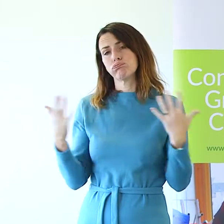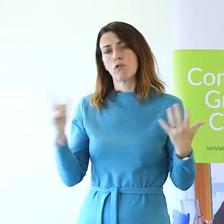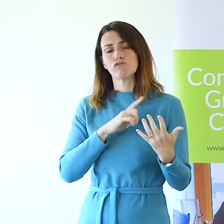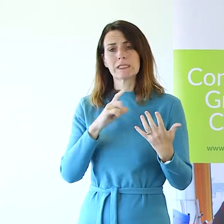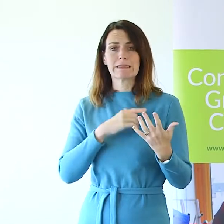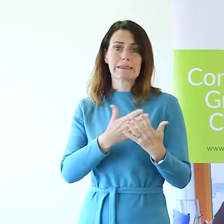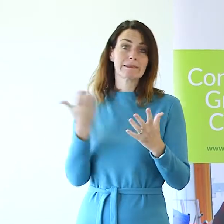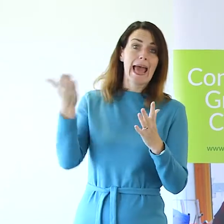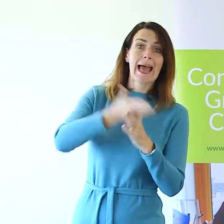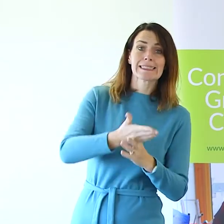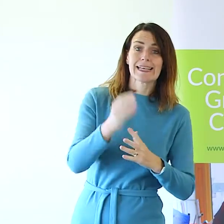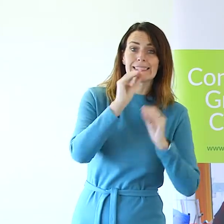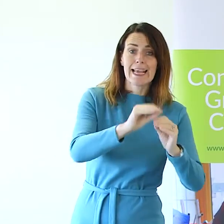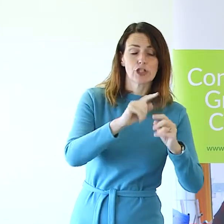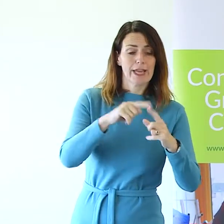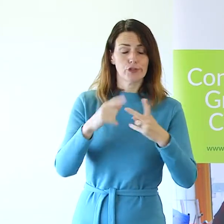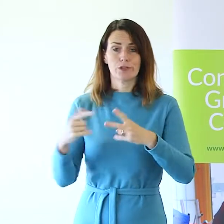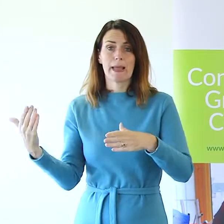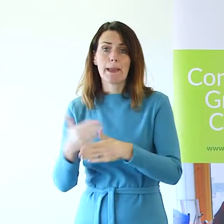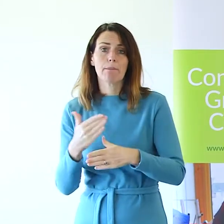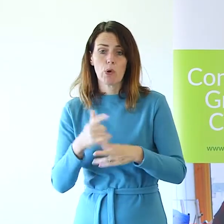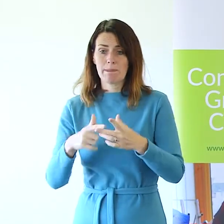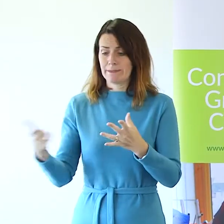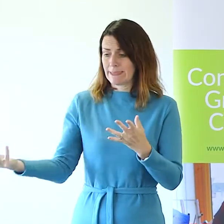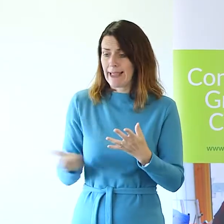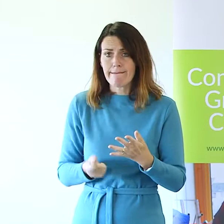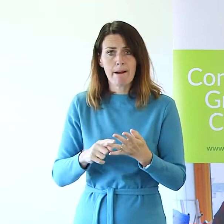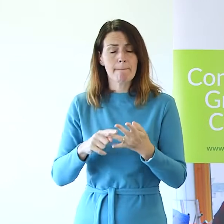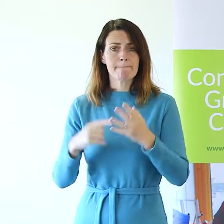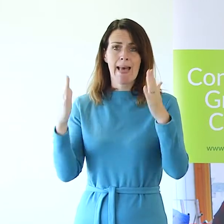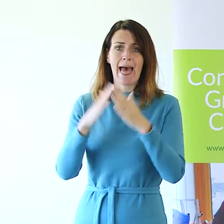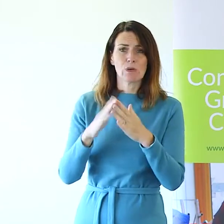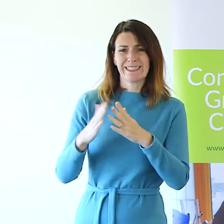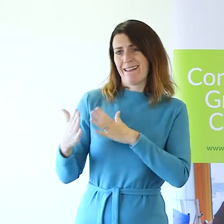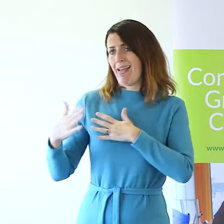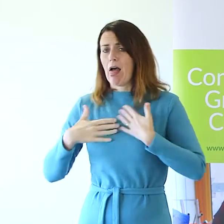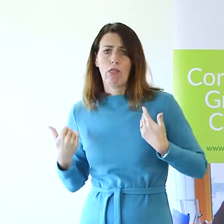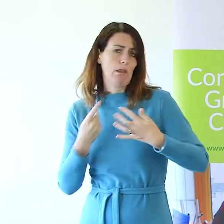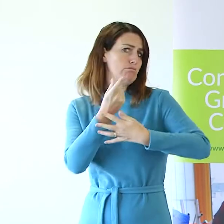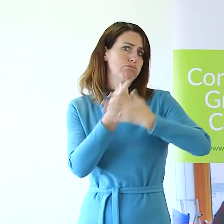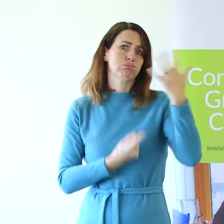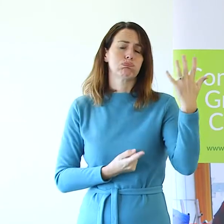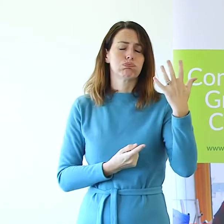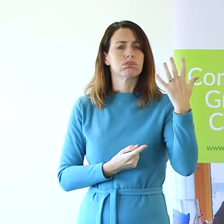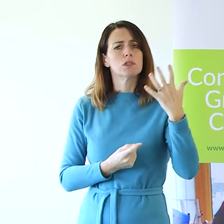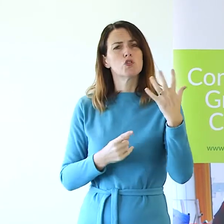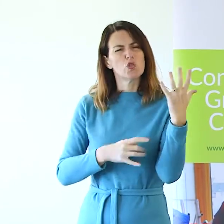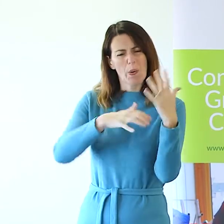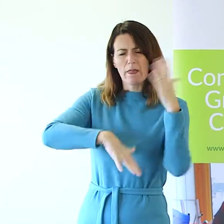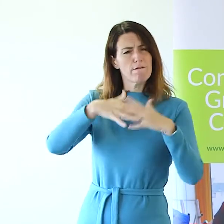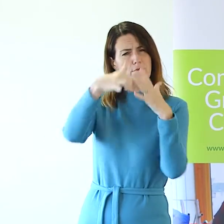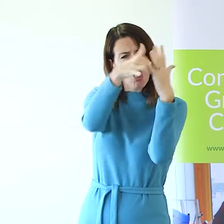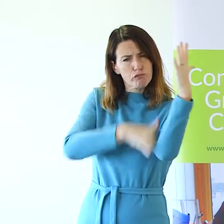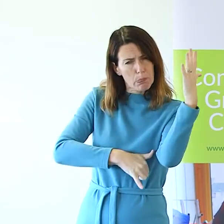Access to education, employment, income, housing and health. In the long report, we explore these